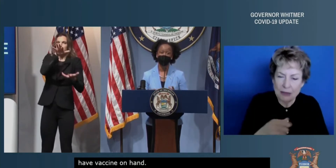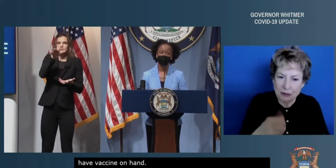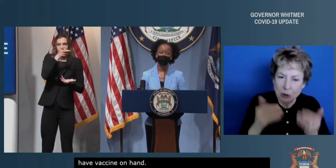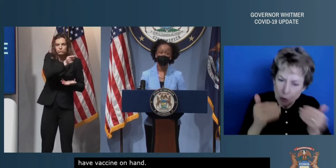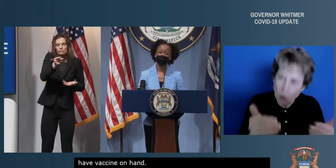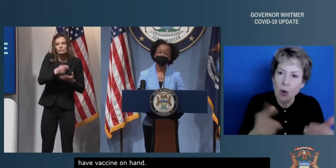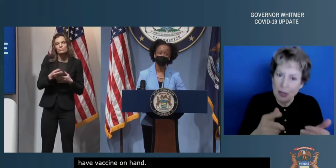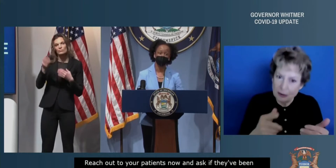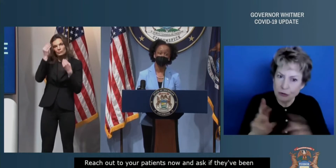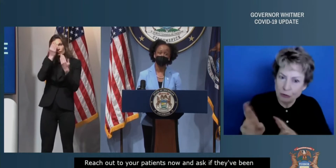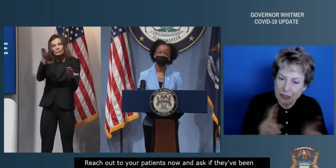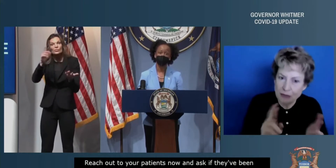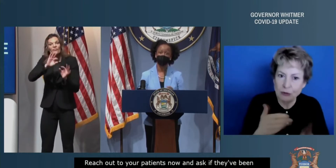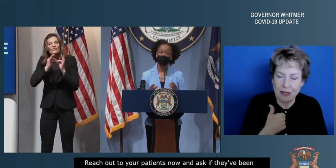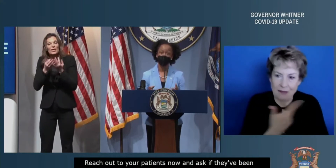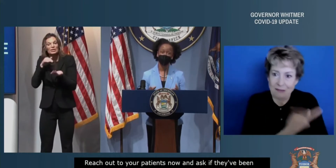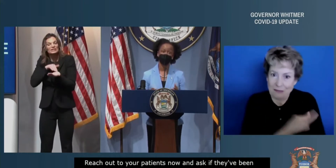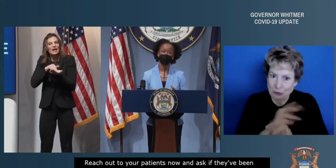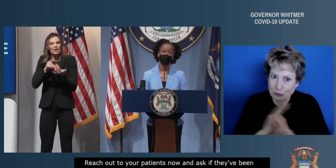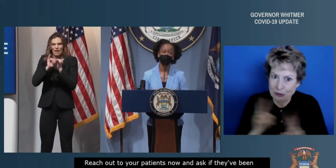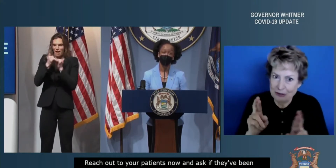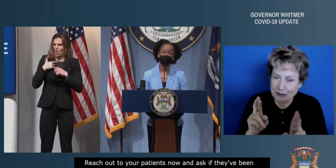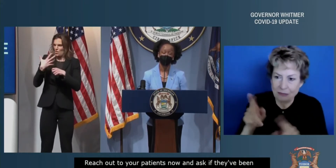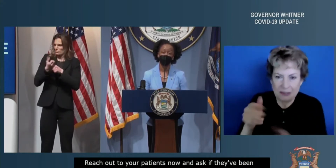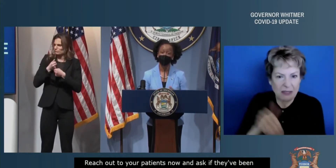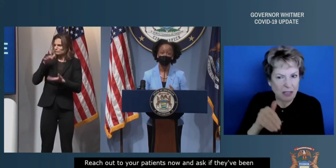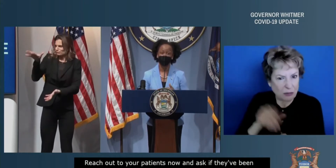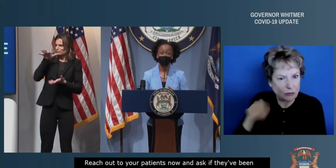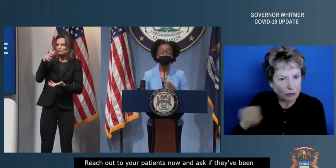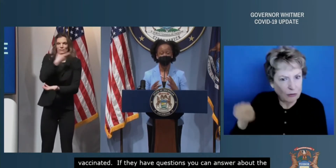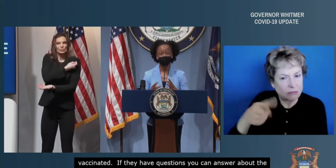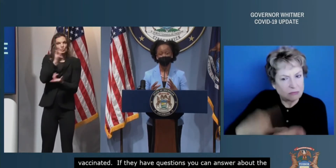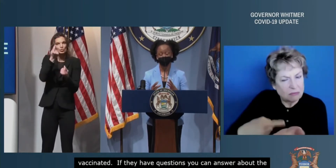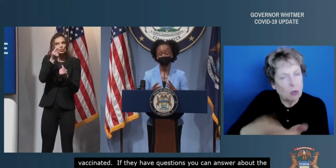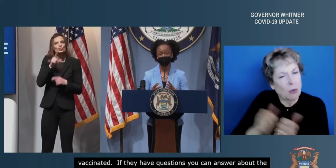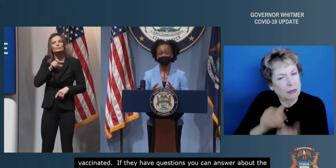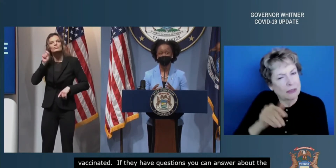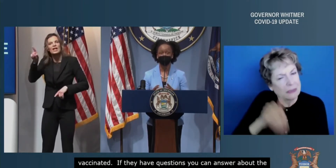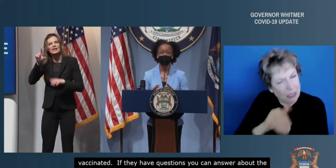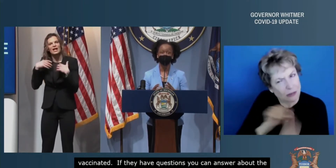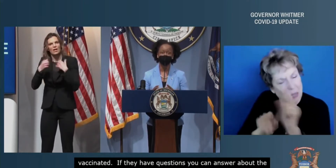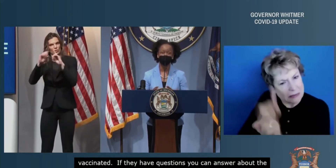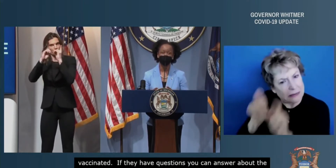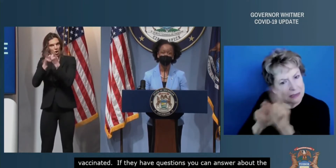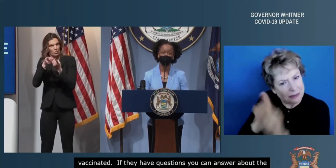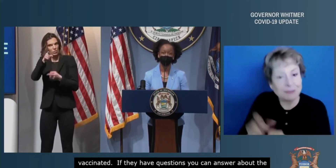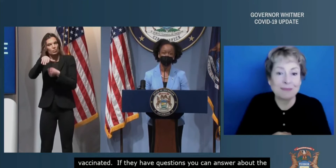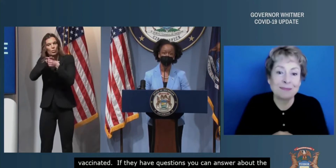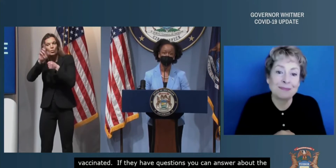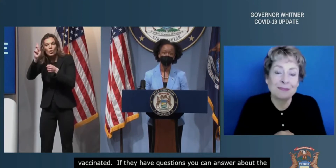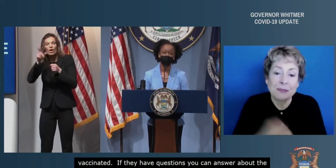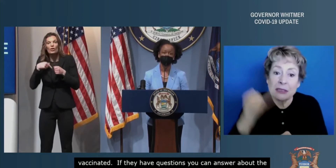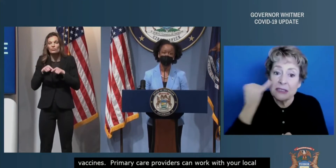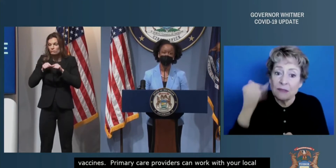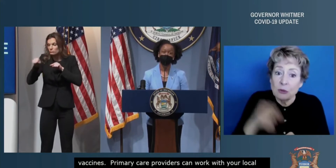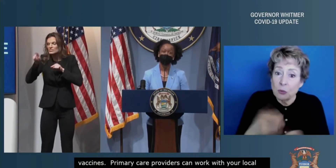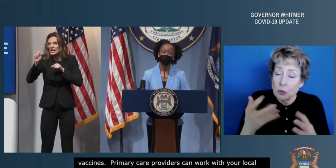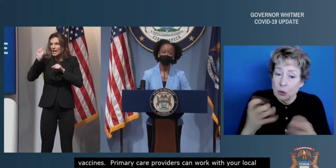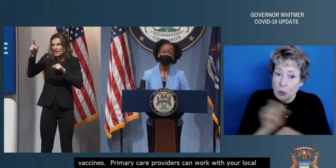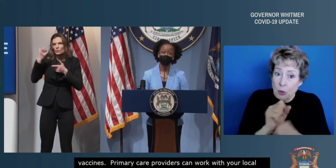Primary care providers can also work with your local health department if you would like to keep smaller quantities of the vaccine on hand.